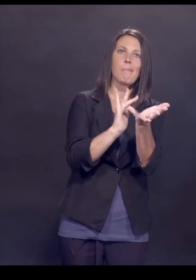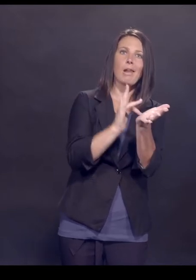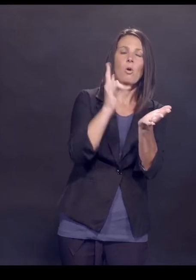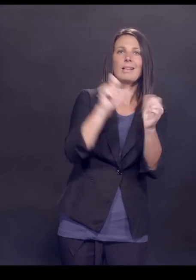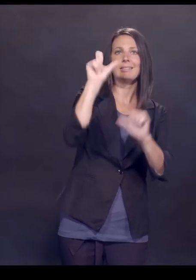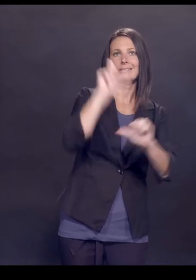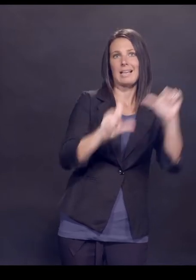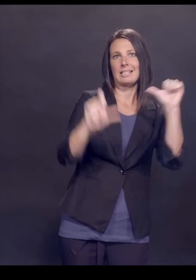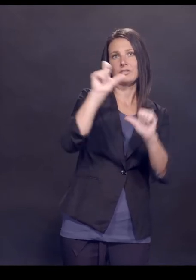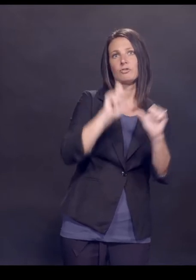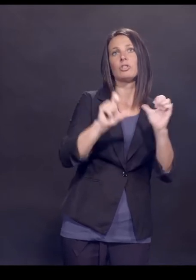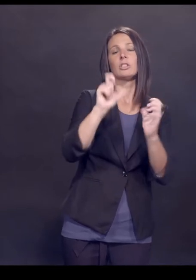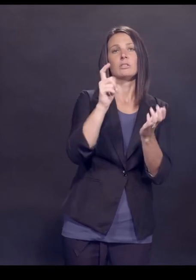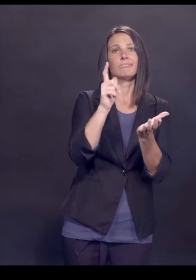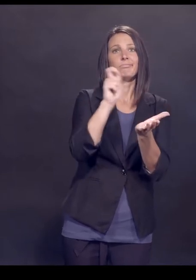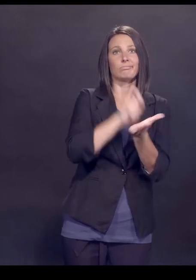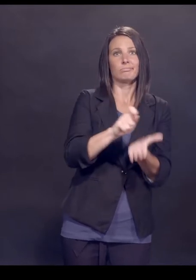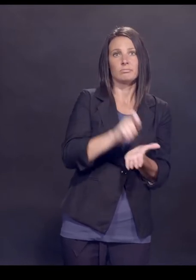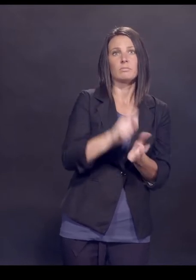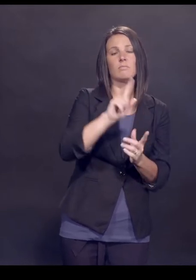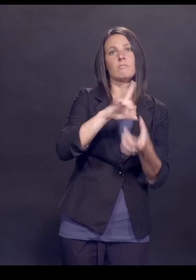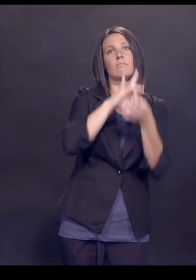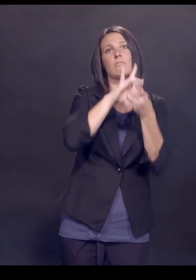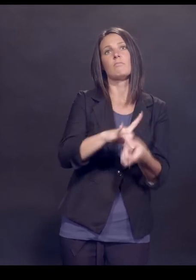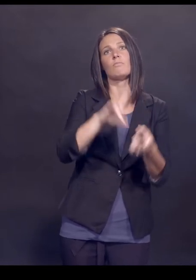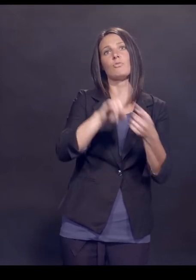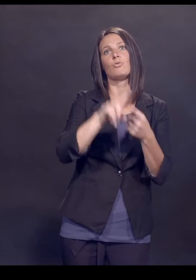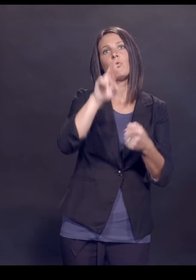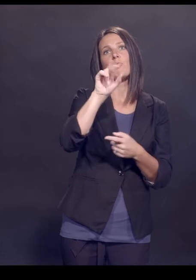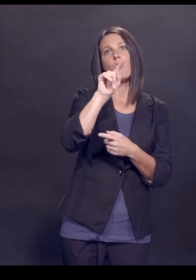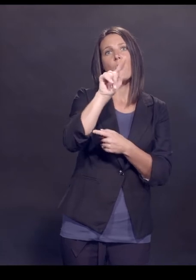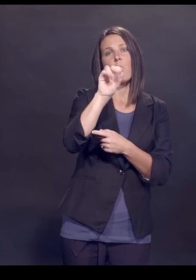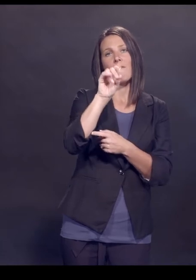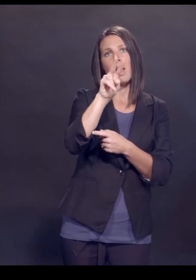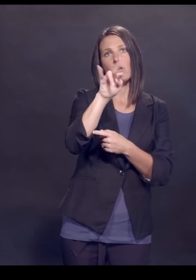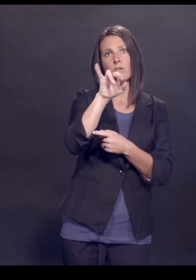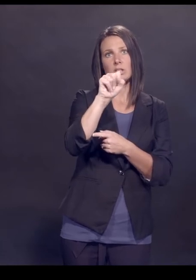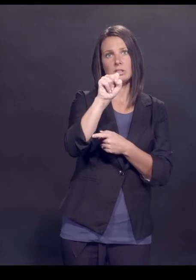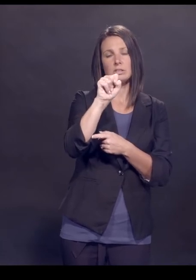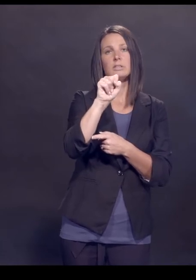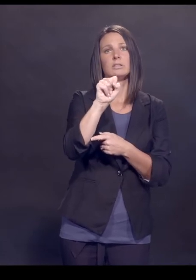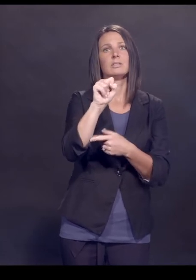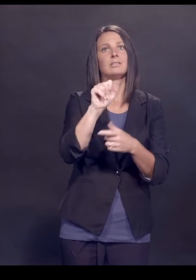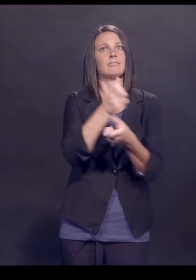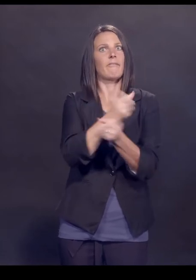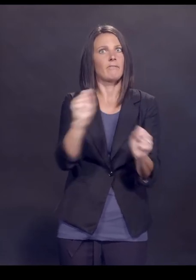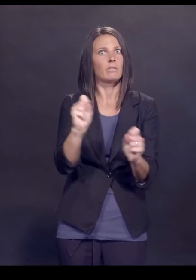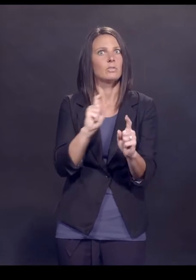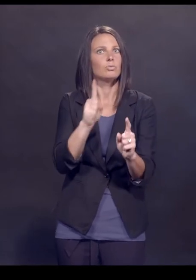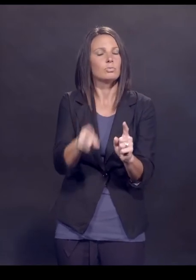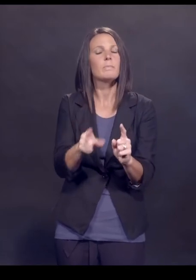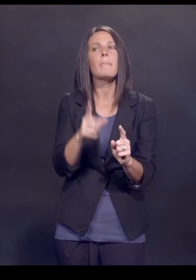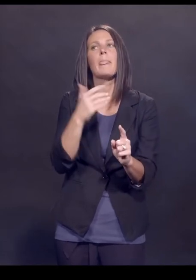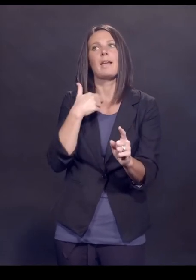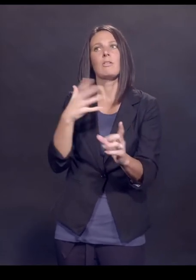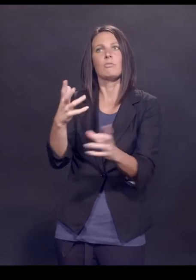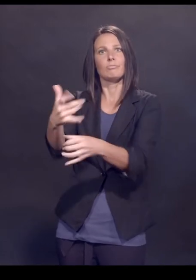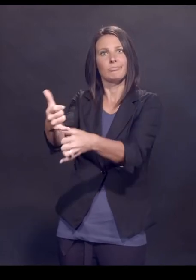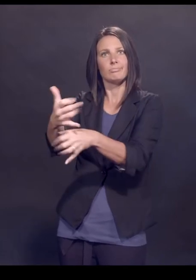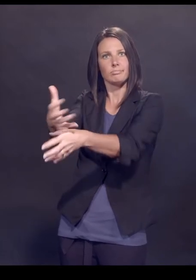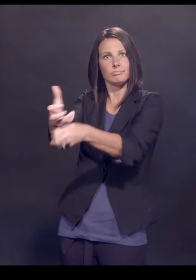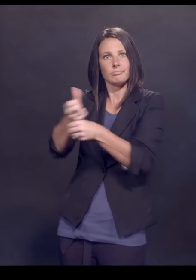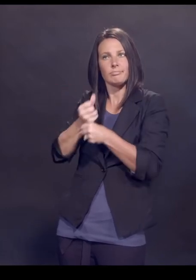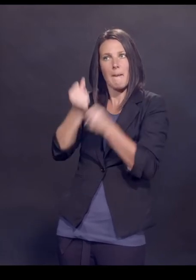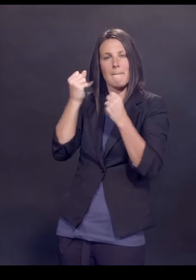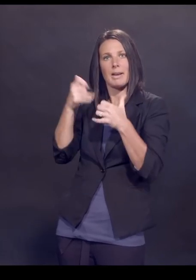of rotavirus-specific immune responses and vaccine safety. He's also the recipient of several prestigious book